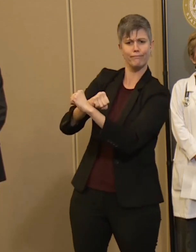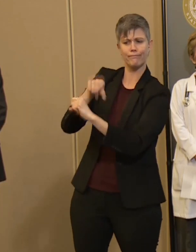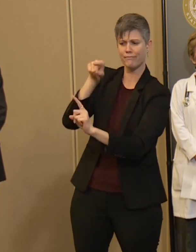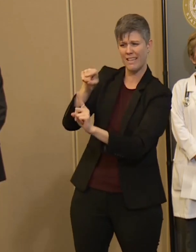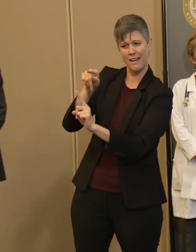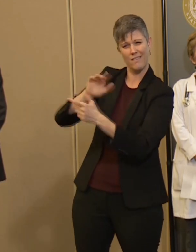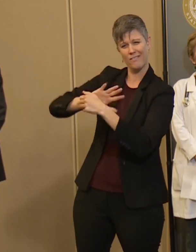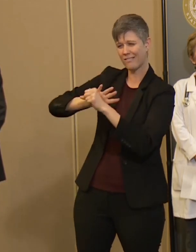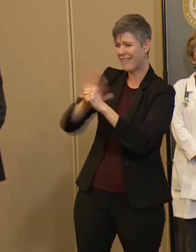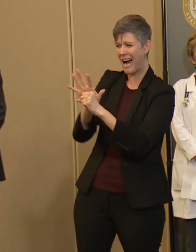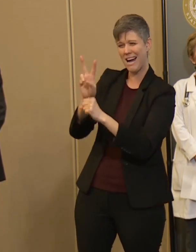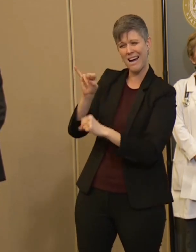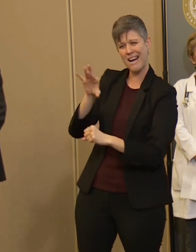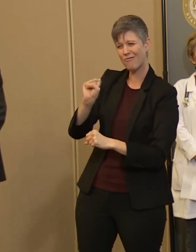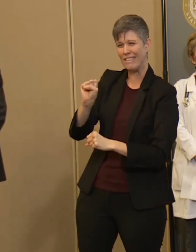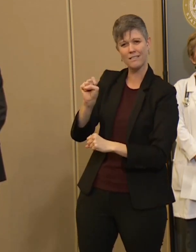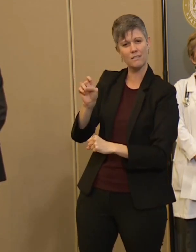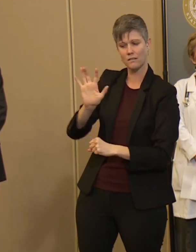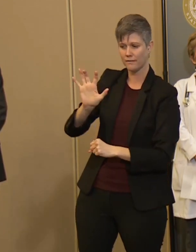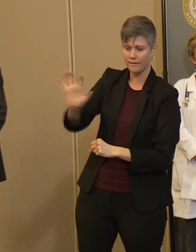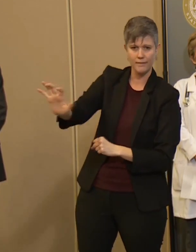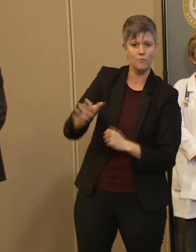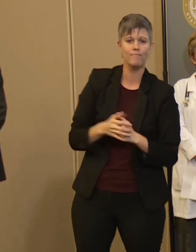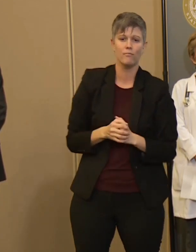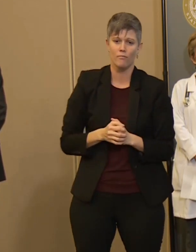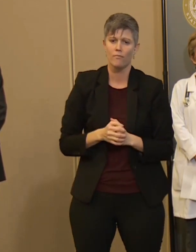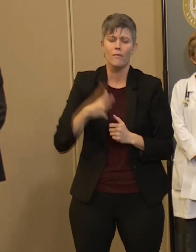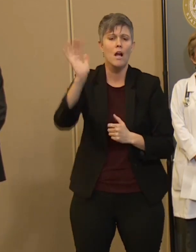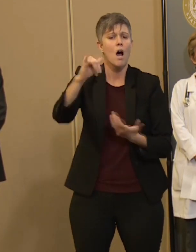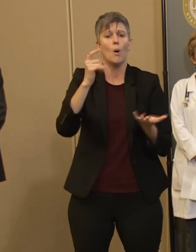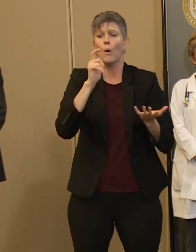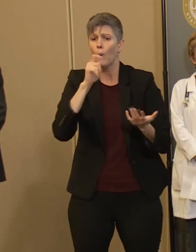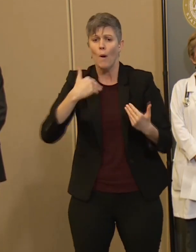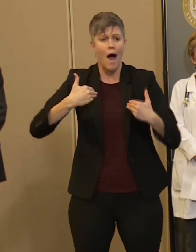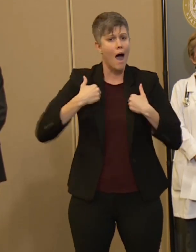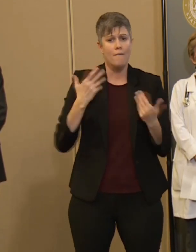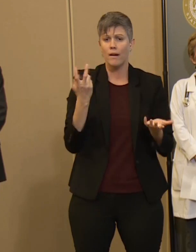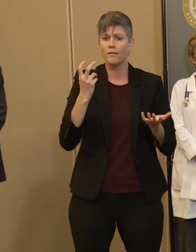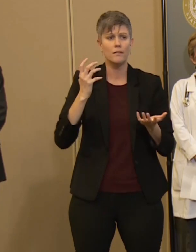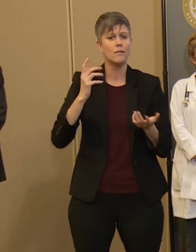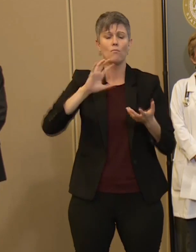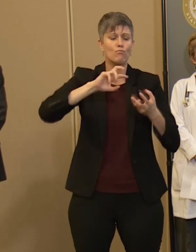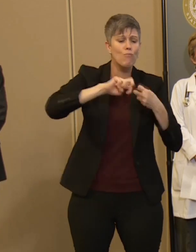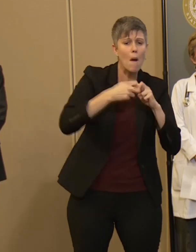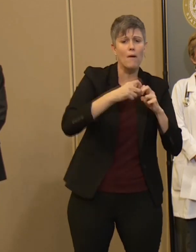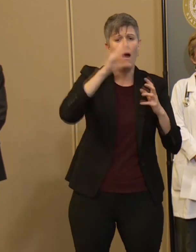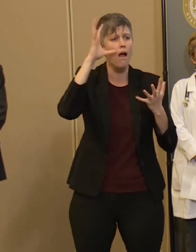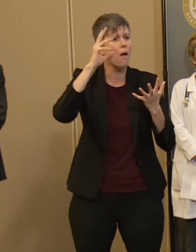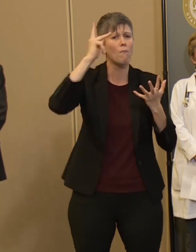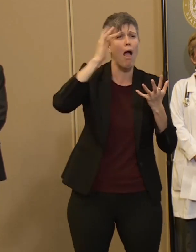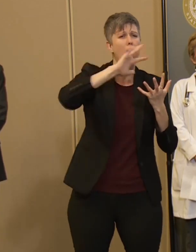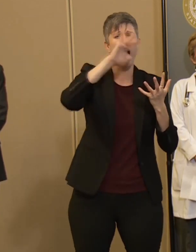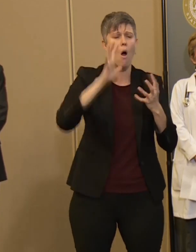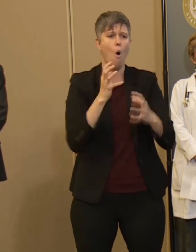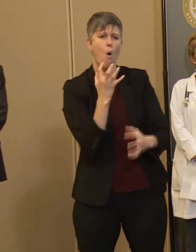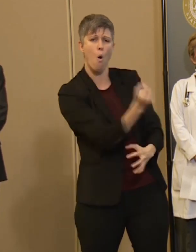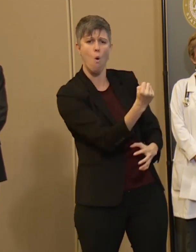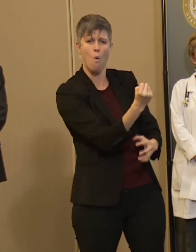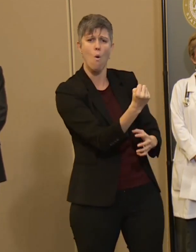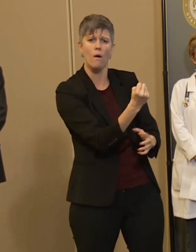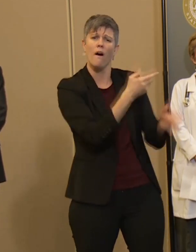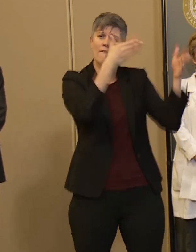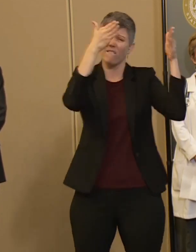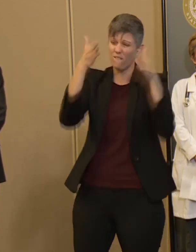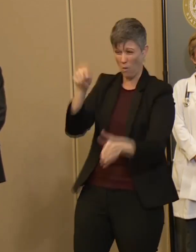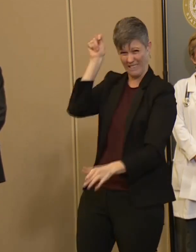ensure that those of us who are battling smaller battles at this stage, shore up those defenses so that we can reinforce those who are